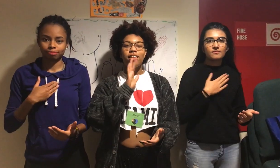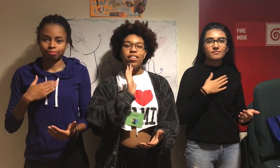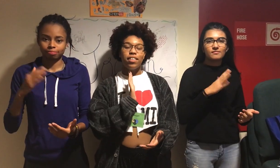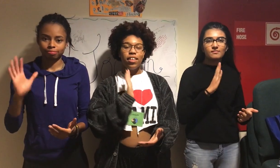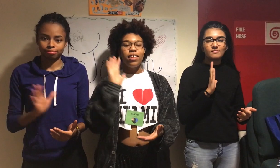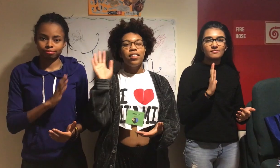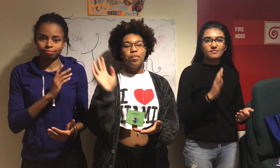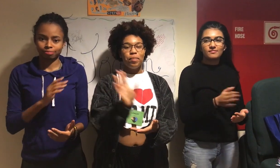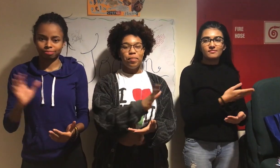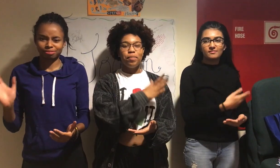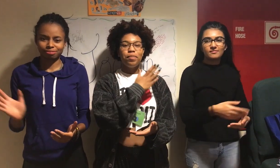alright song